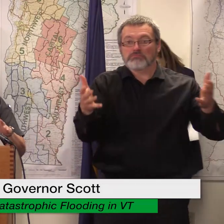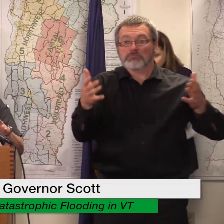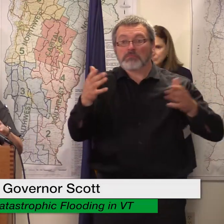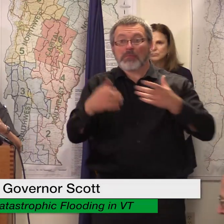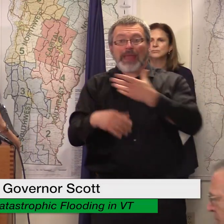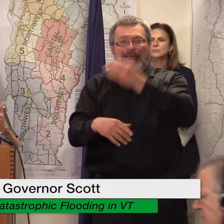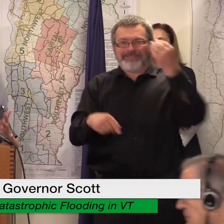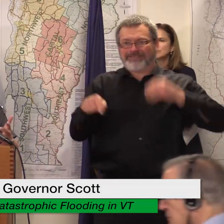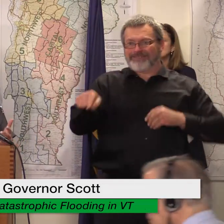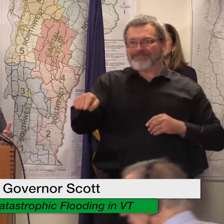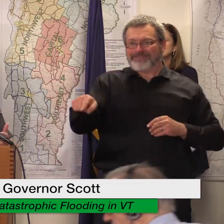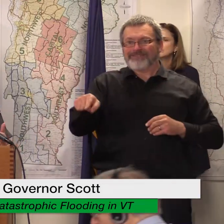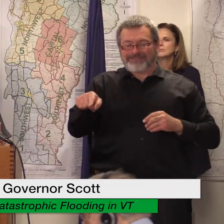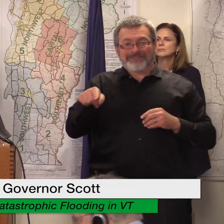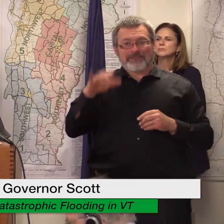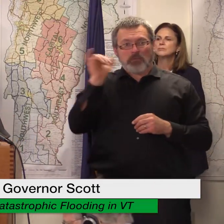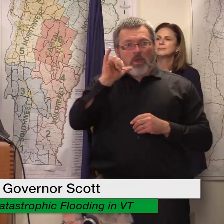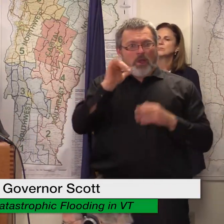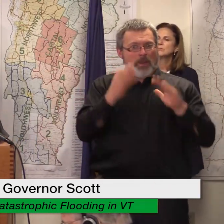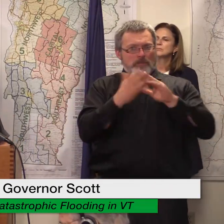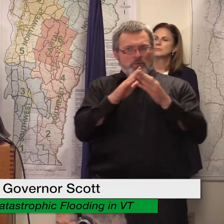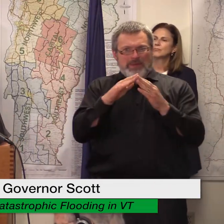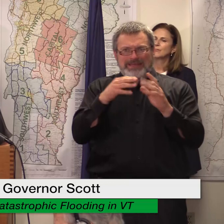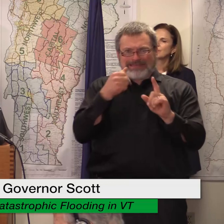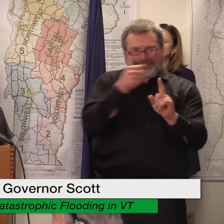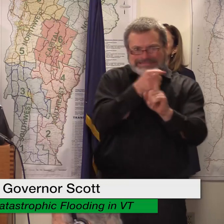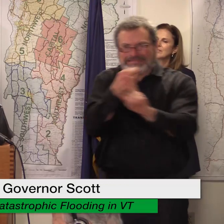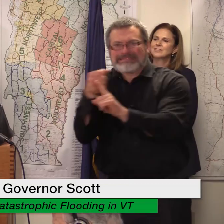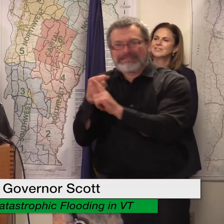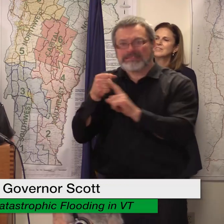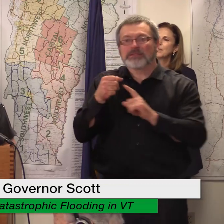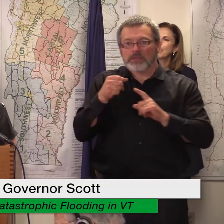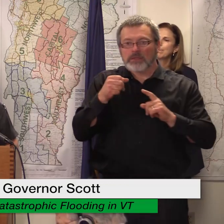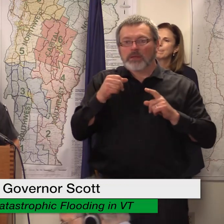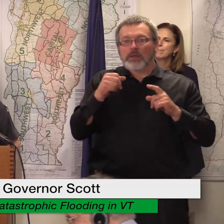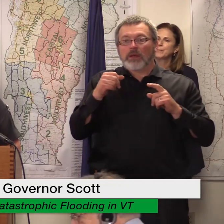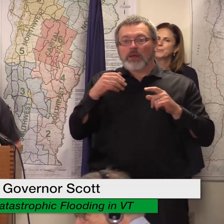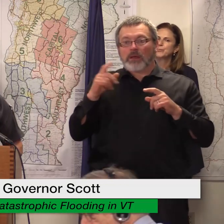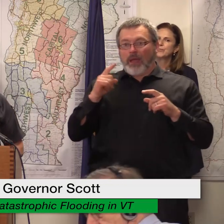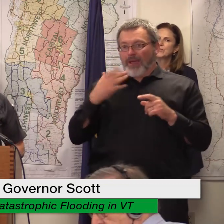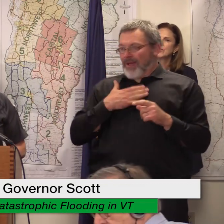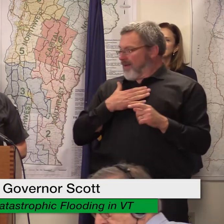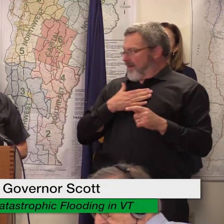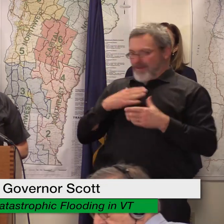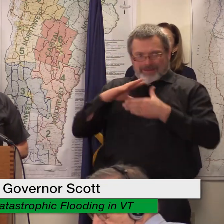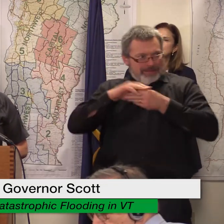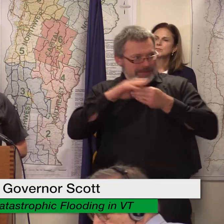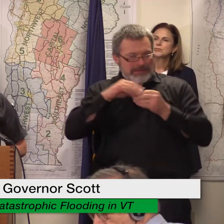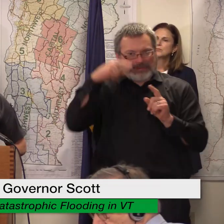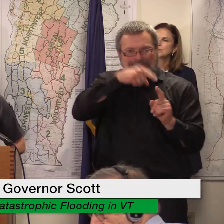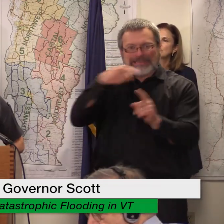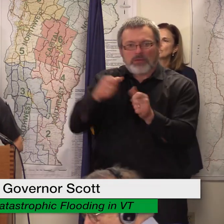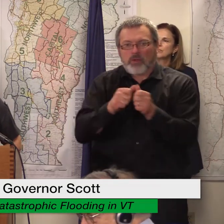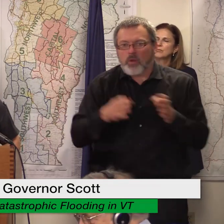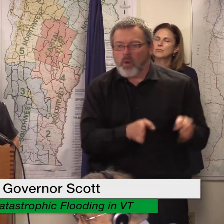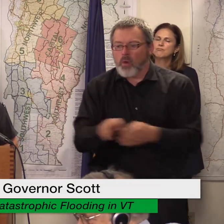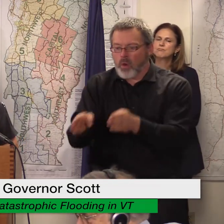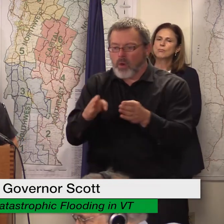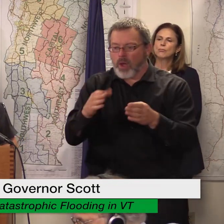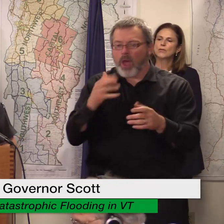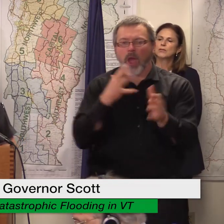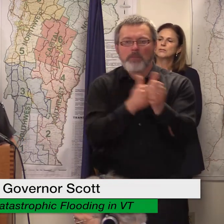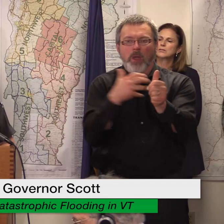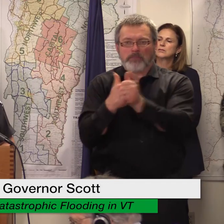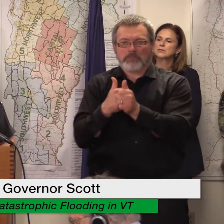hardest hit communities trying to get stories on the back roads and places like that perhaps you can help us spread the word I just have a few remarks